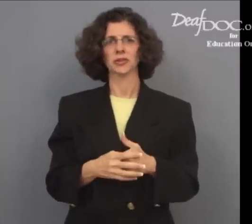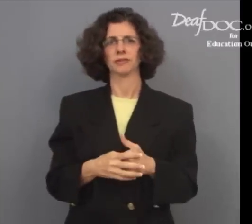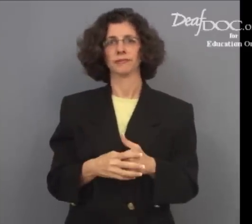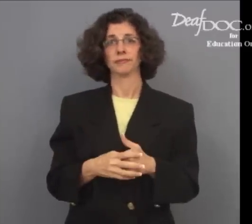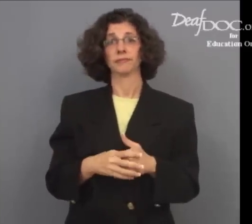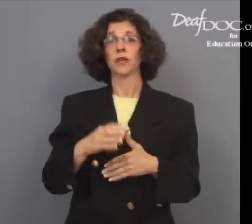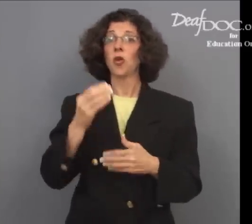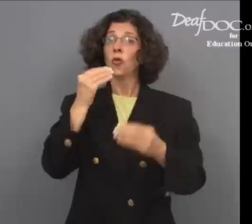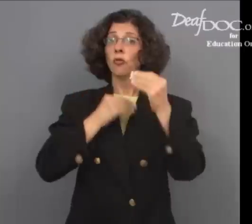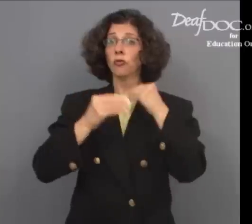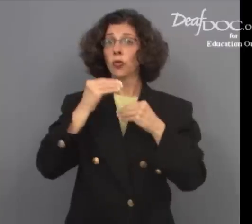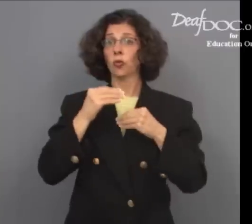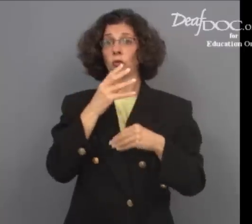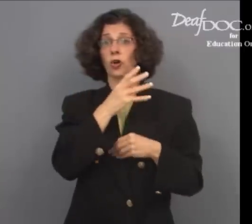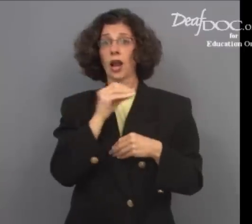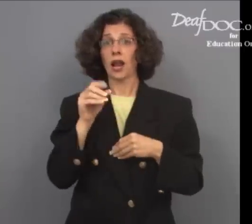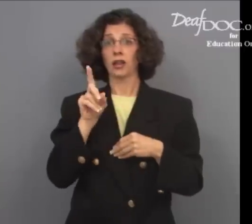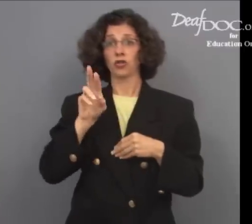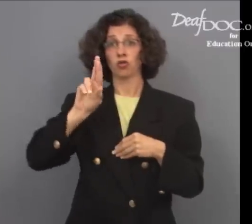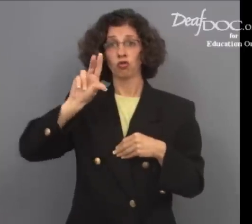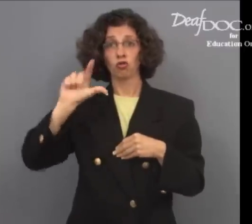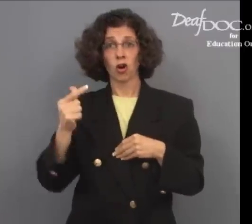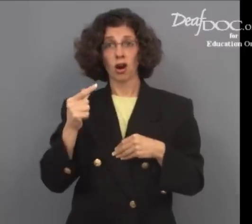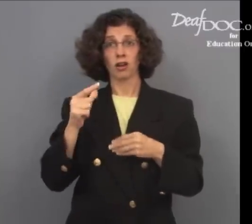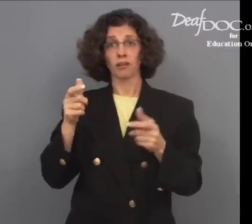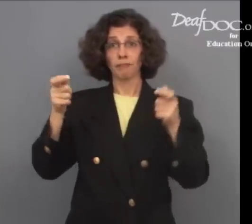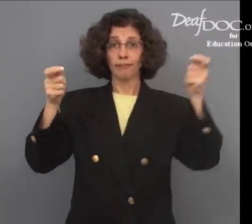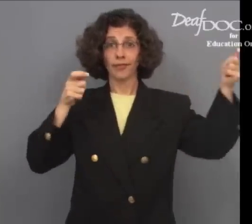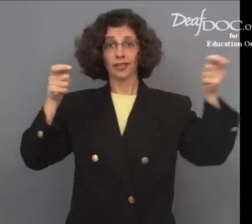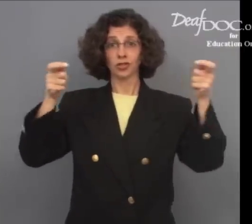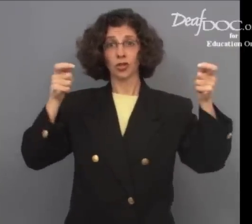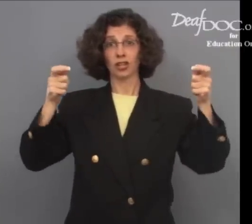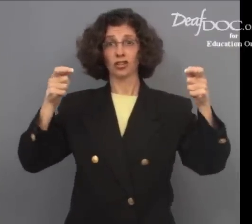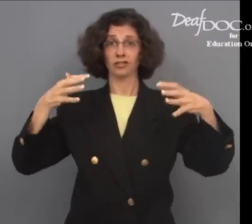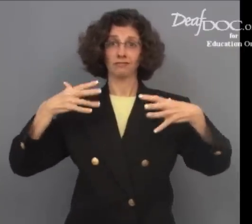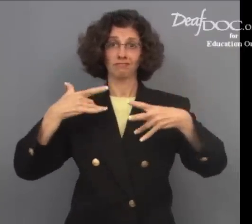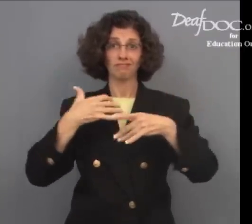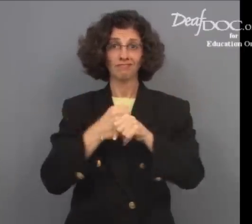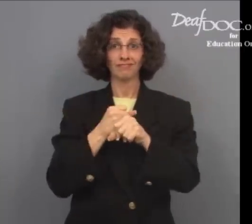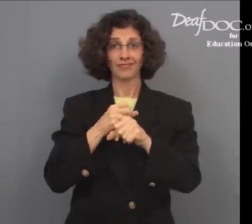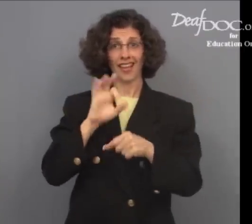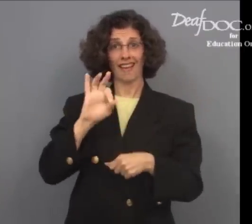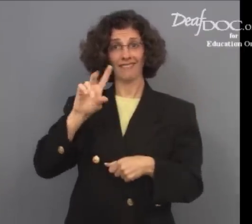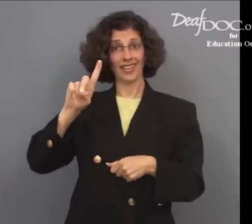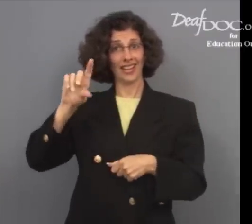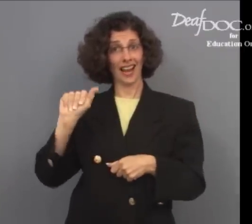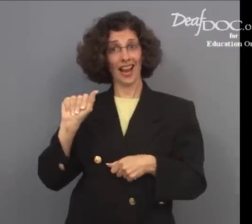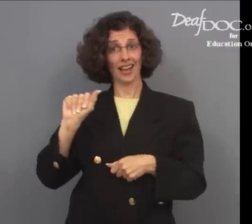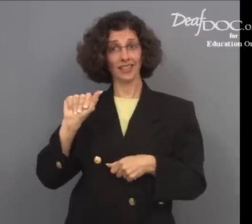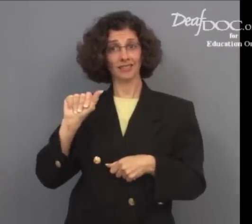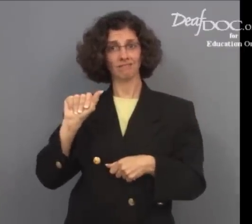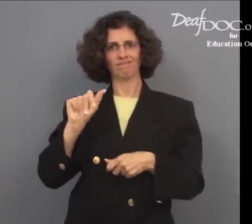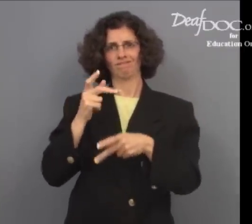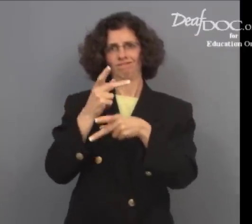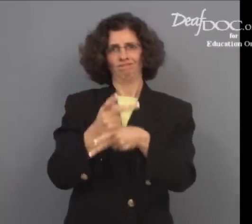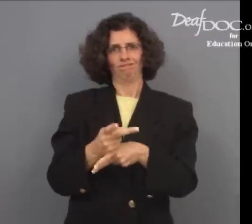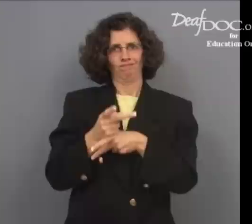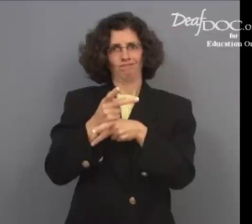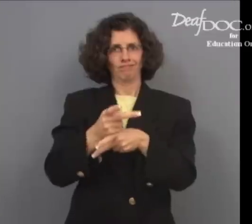The Food and Drug Administration, the FDA, makes